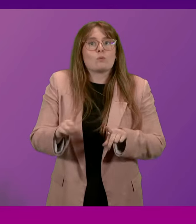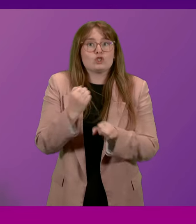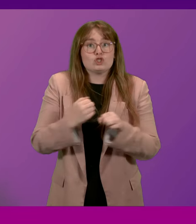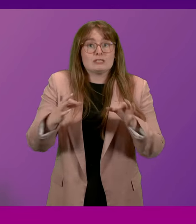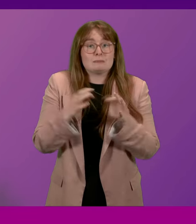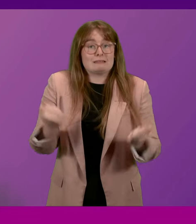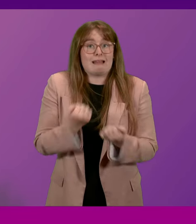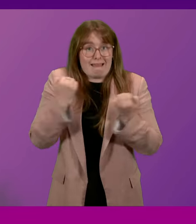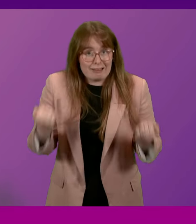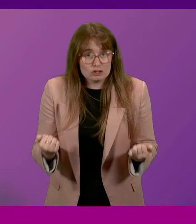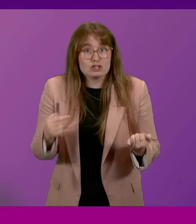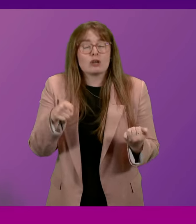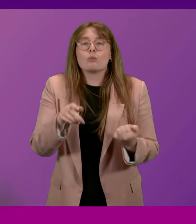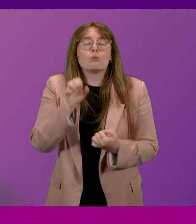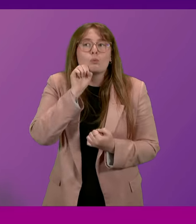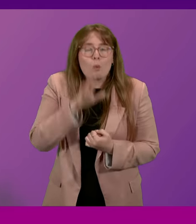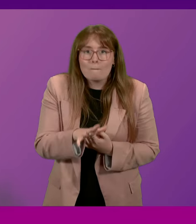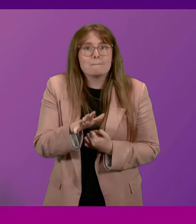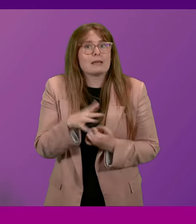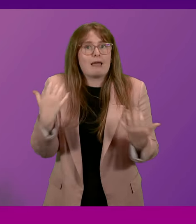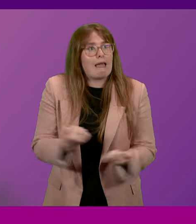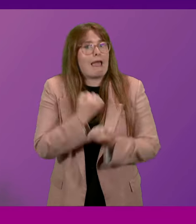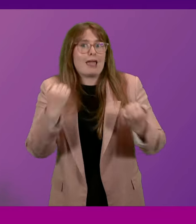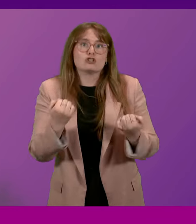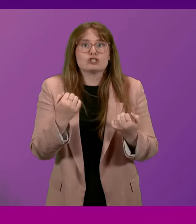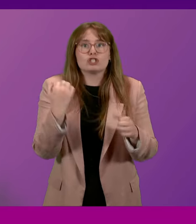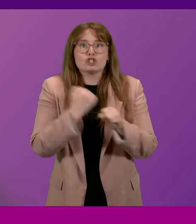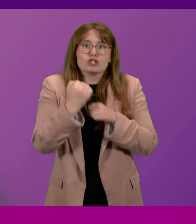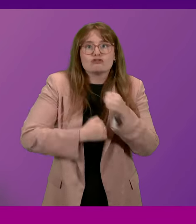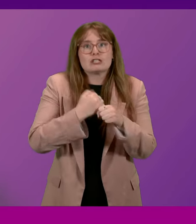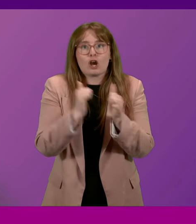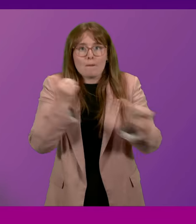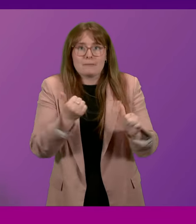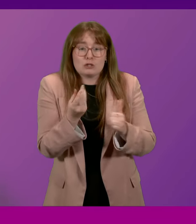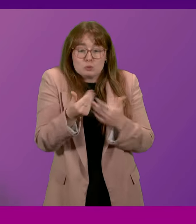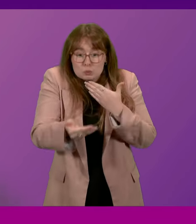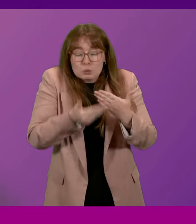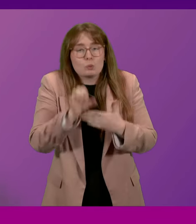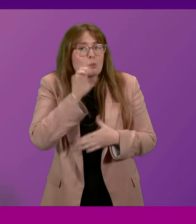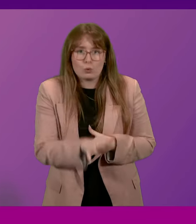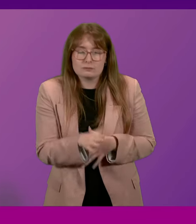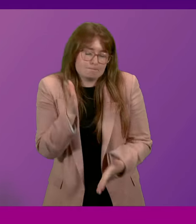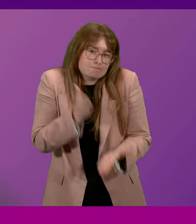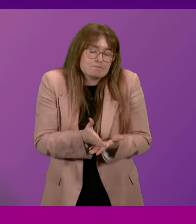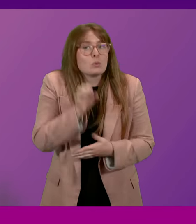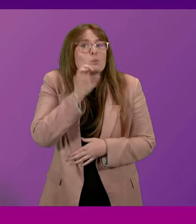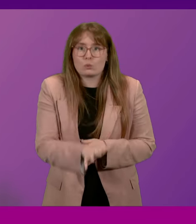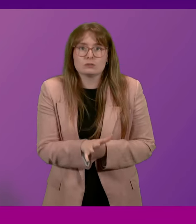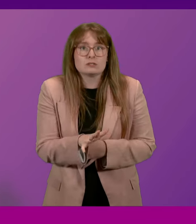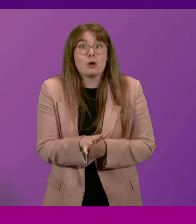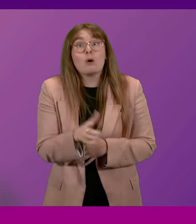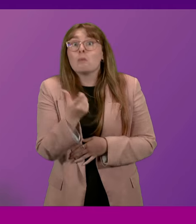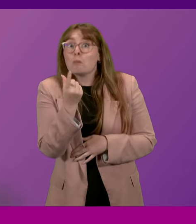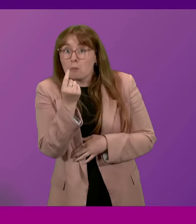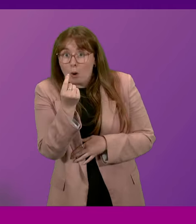Energy is not going to be an energy generation company anytime soon. I'm absolutely convinced of that. It might